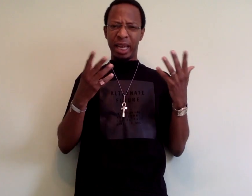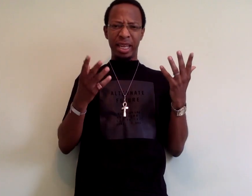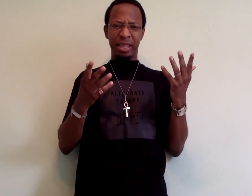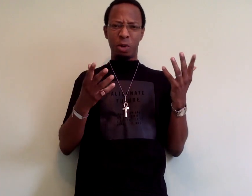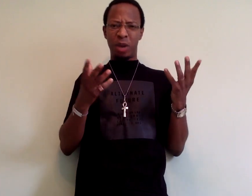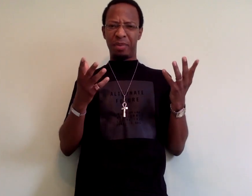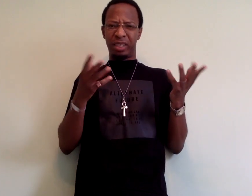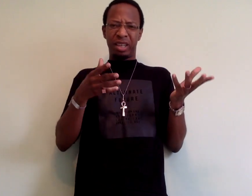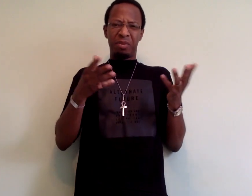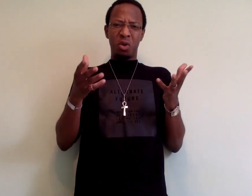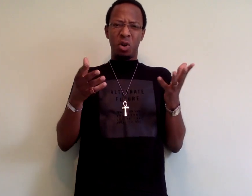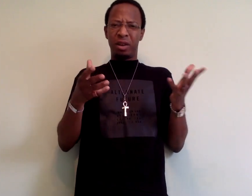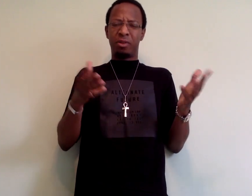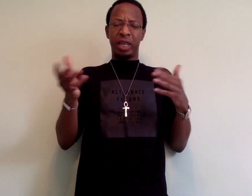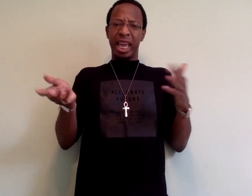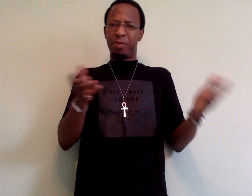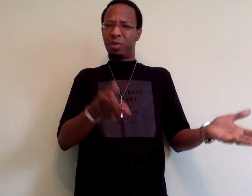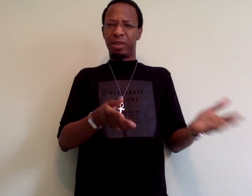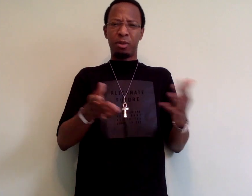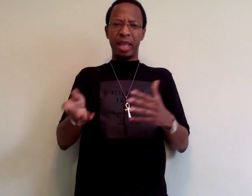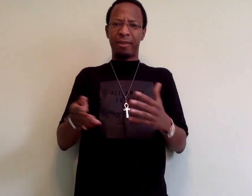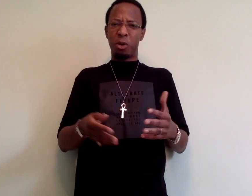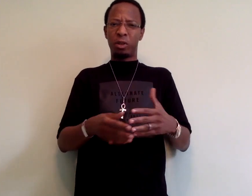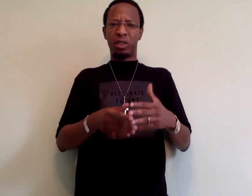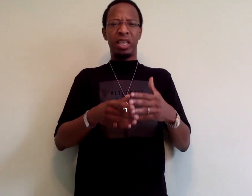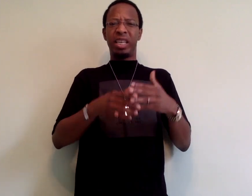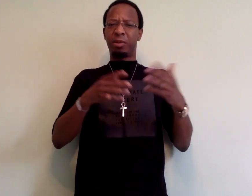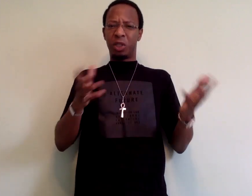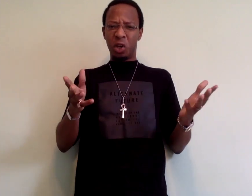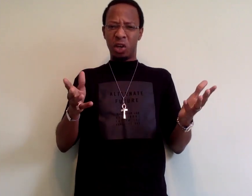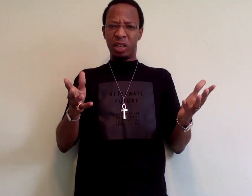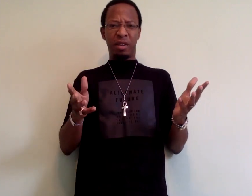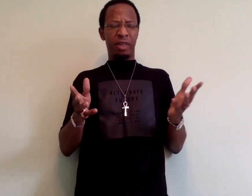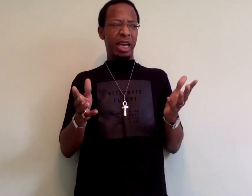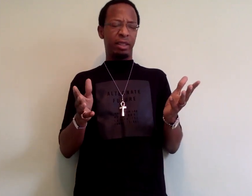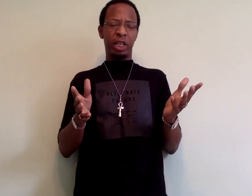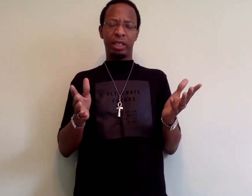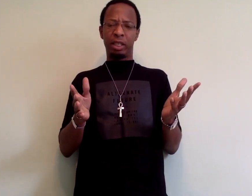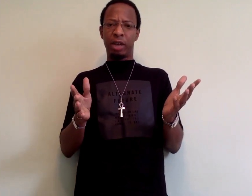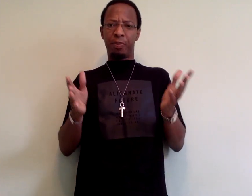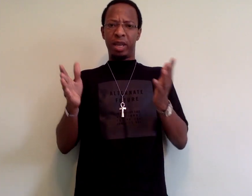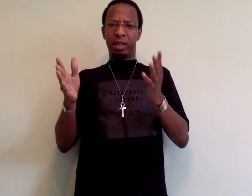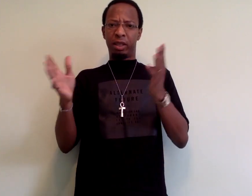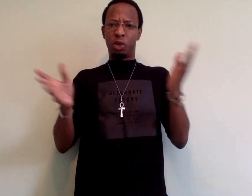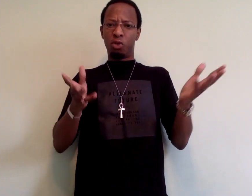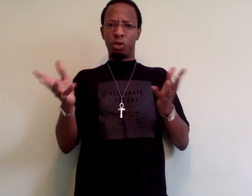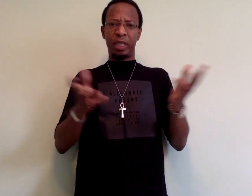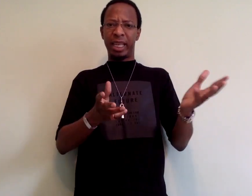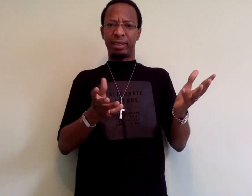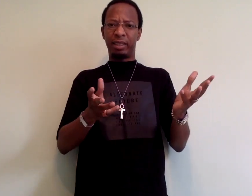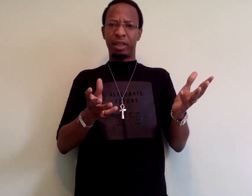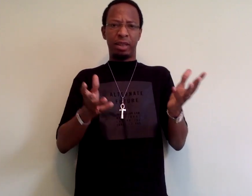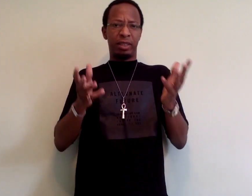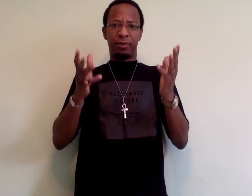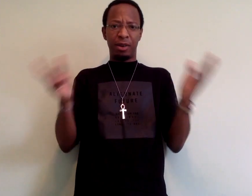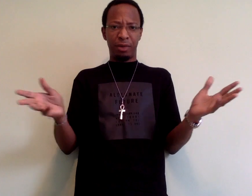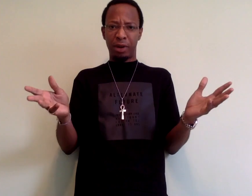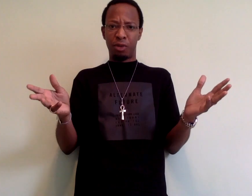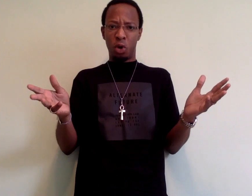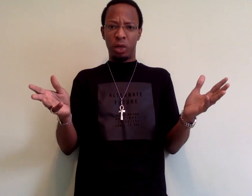idea that Obama's done more for gay people than for black folks is absurd. For Dr. Johnson to try to pit the two groups against each other is very, very wrong.